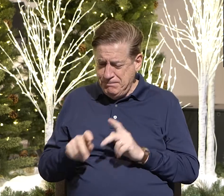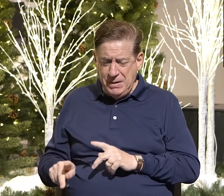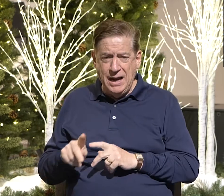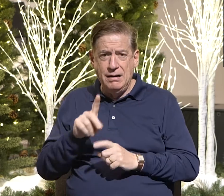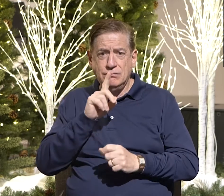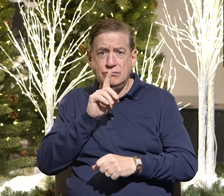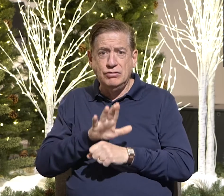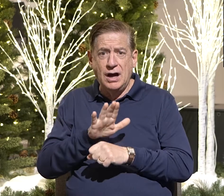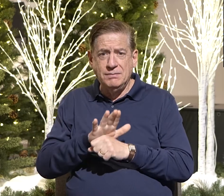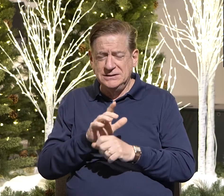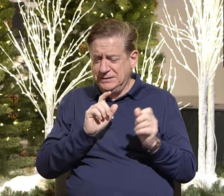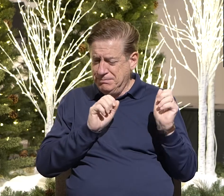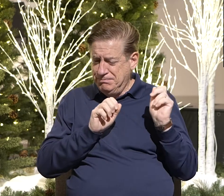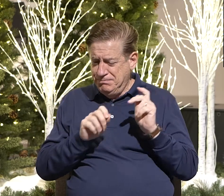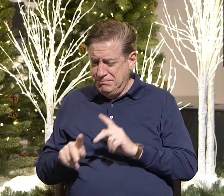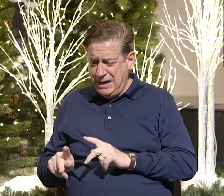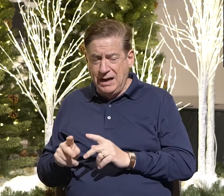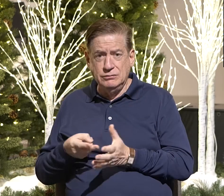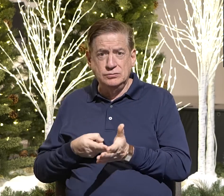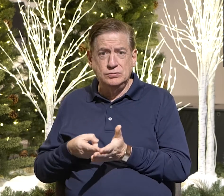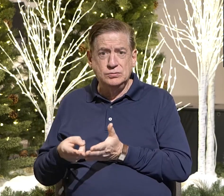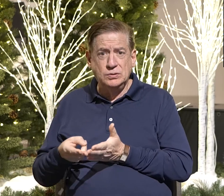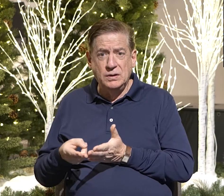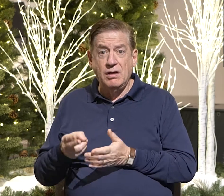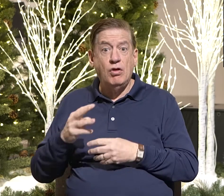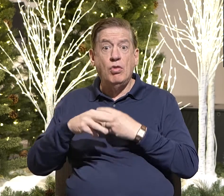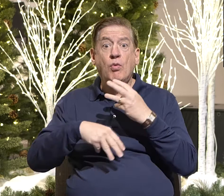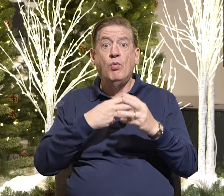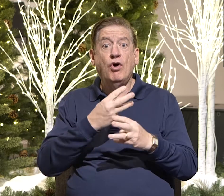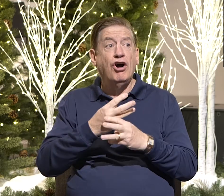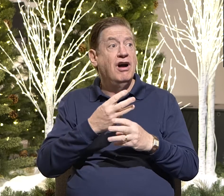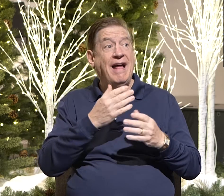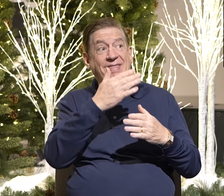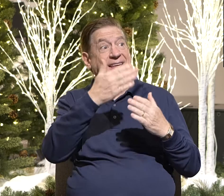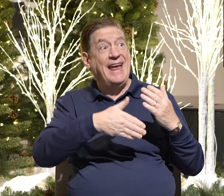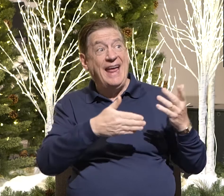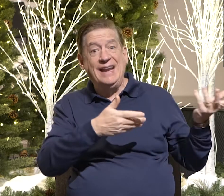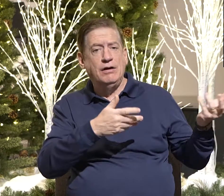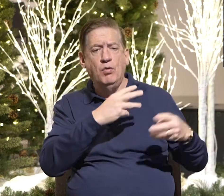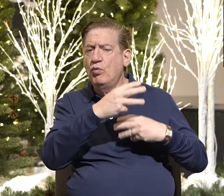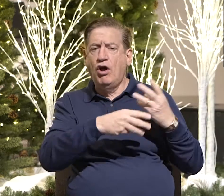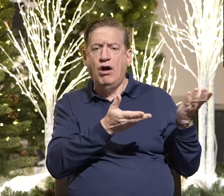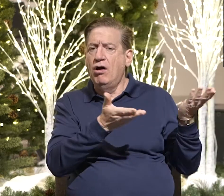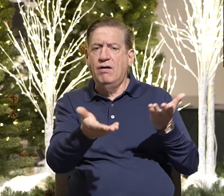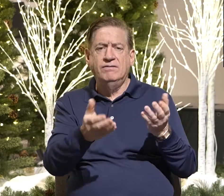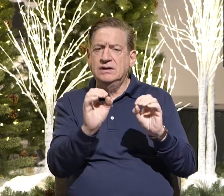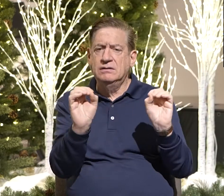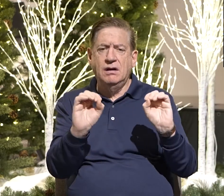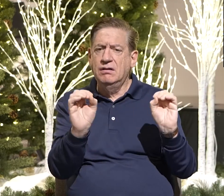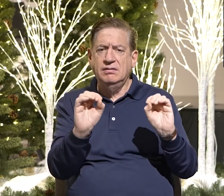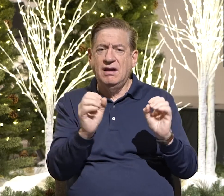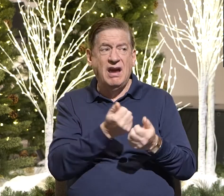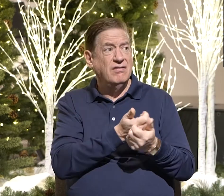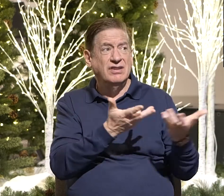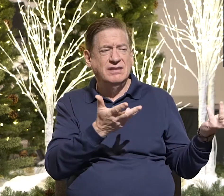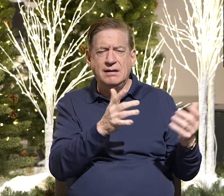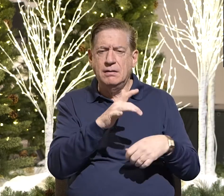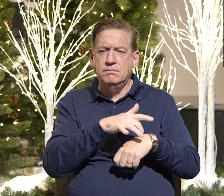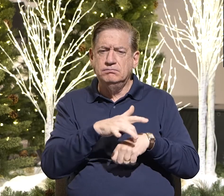Because in the end, the world offers nothing. There's nothing else. Everything else will come up empty.